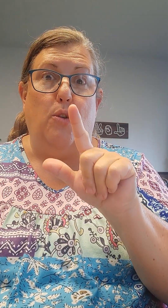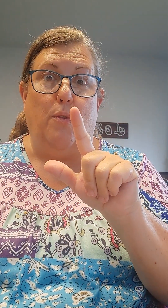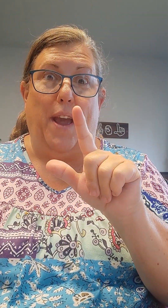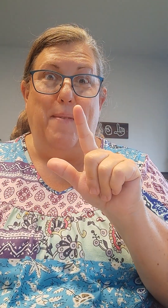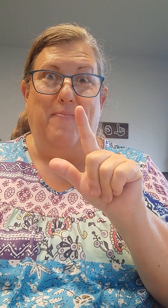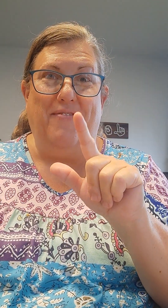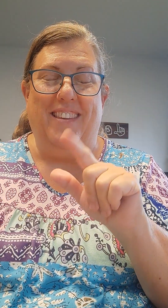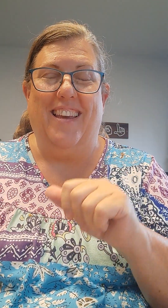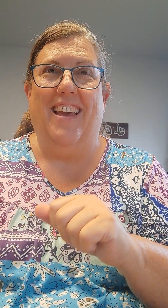newer way.